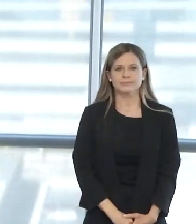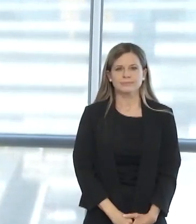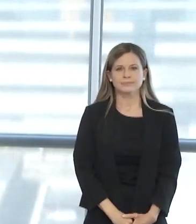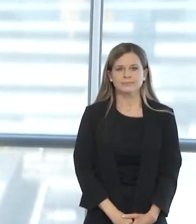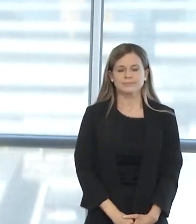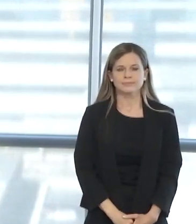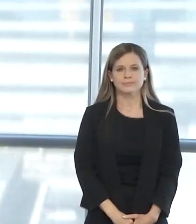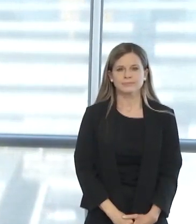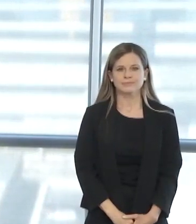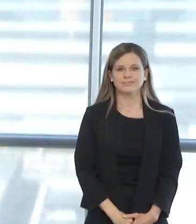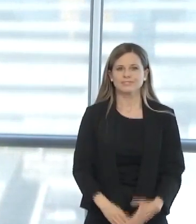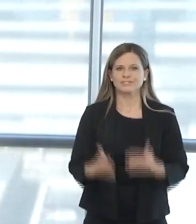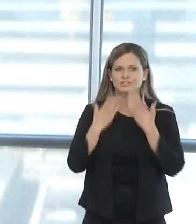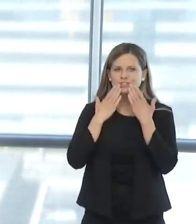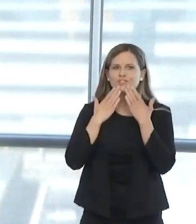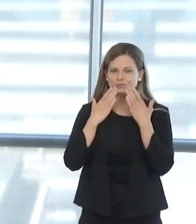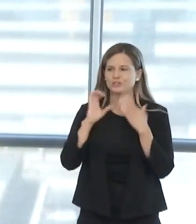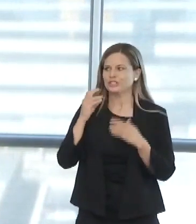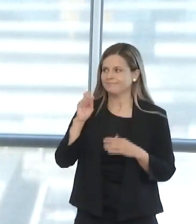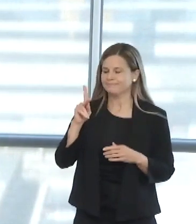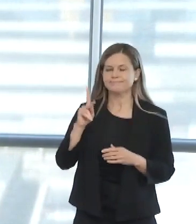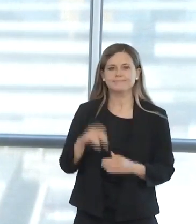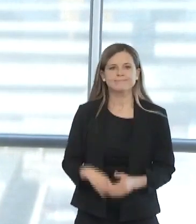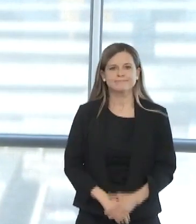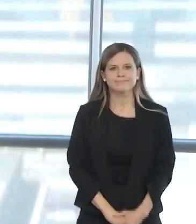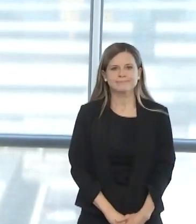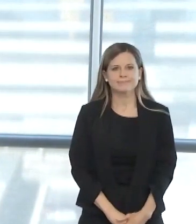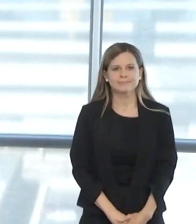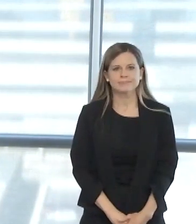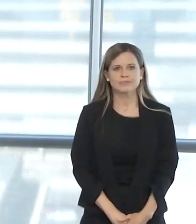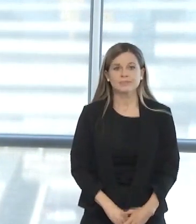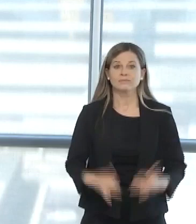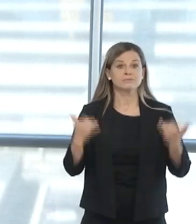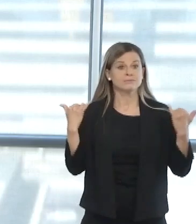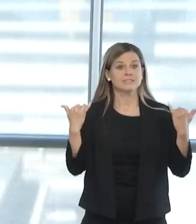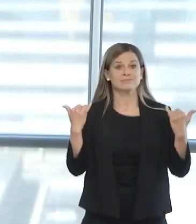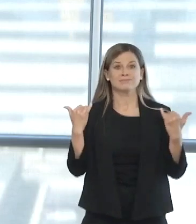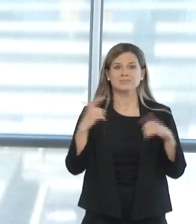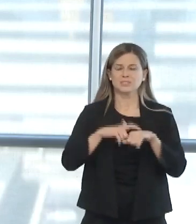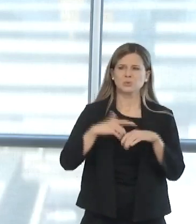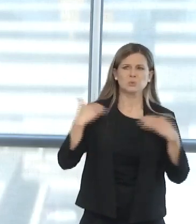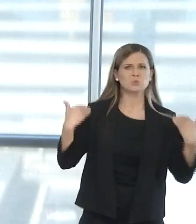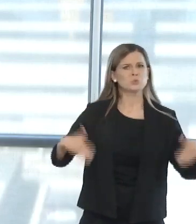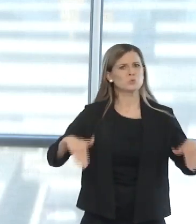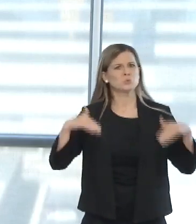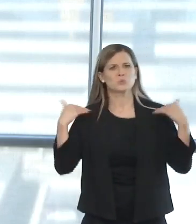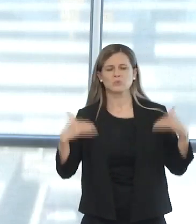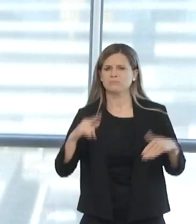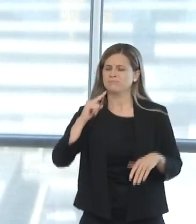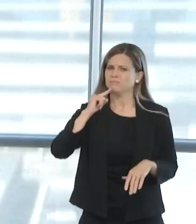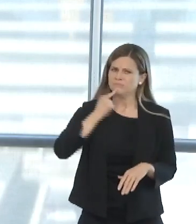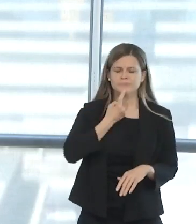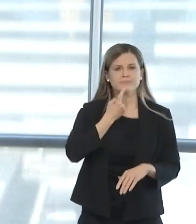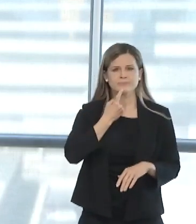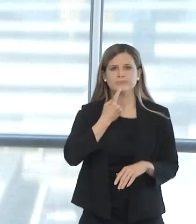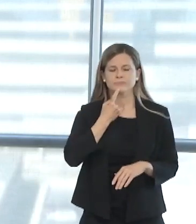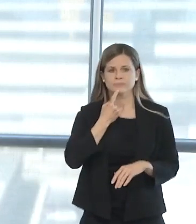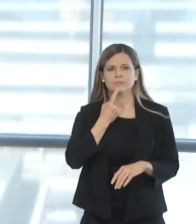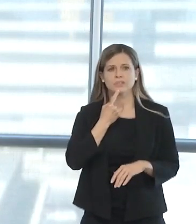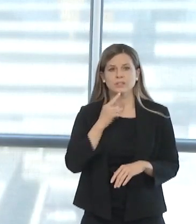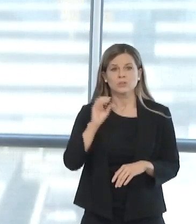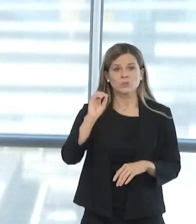Thank you, Chuck. During this critical time in our community and state, the OU Health Sciences Center